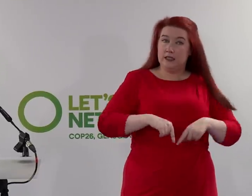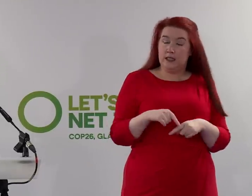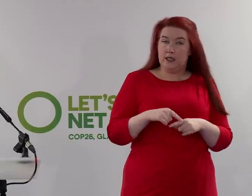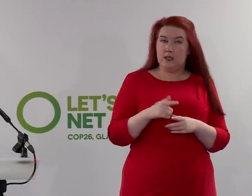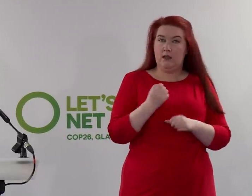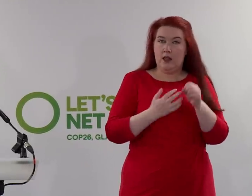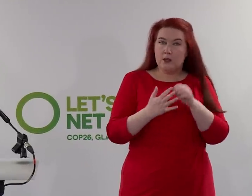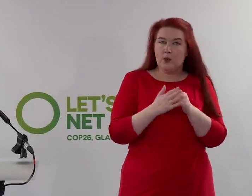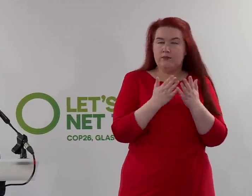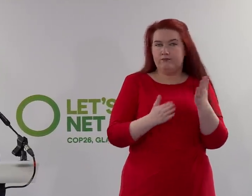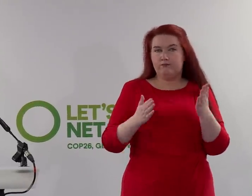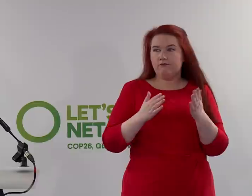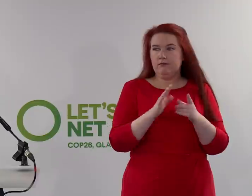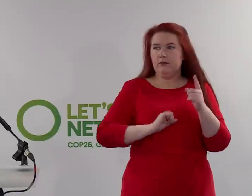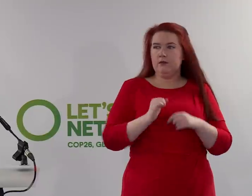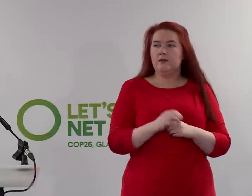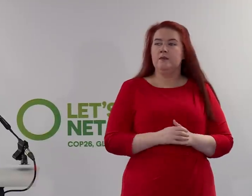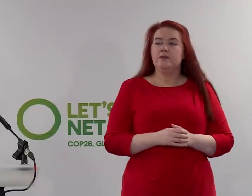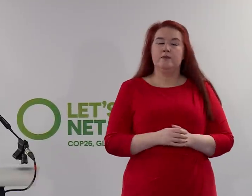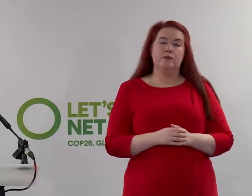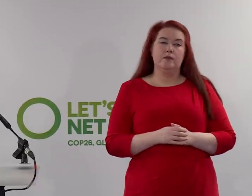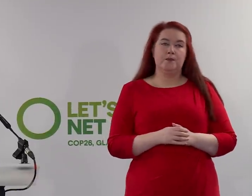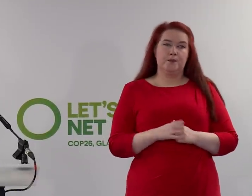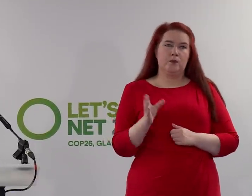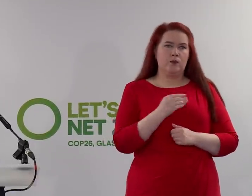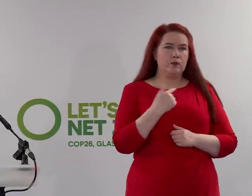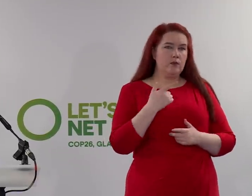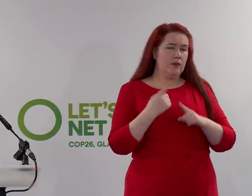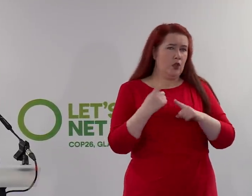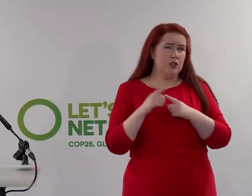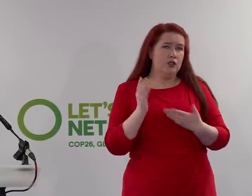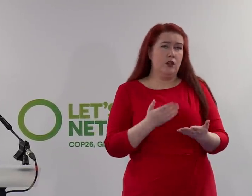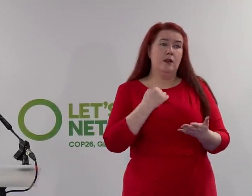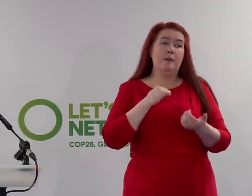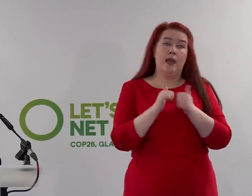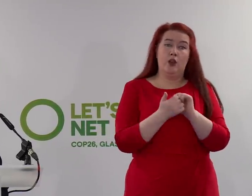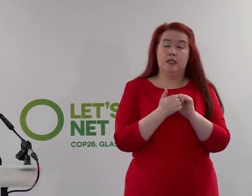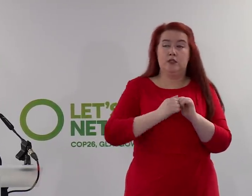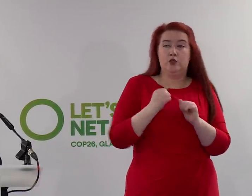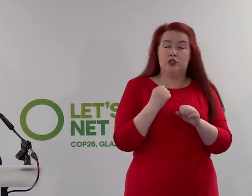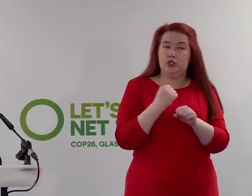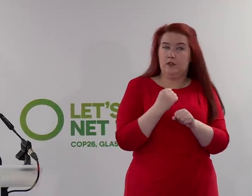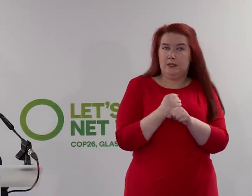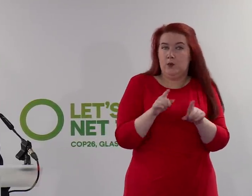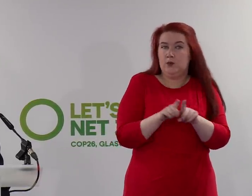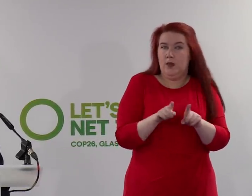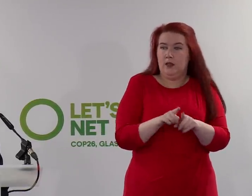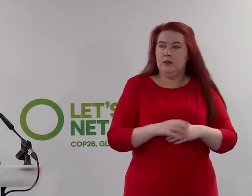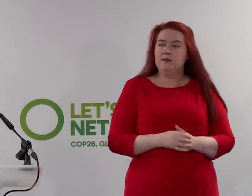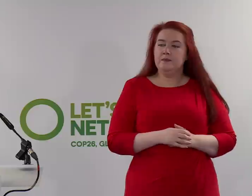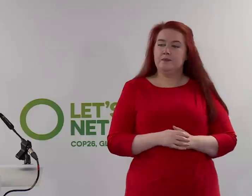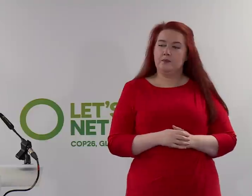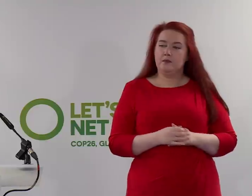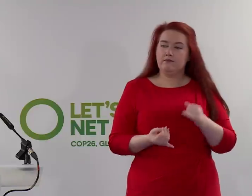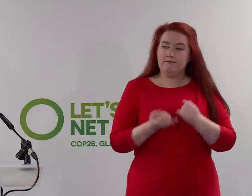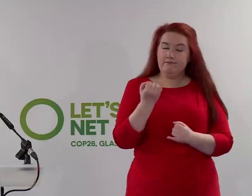elsewhere in Scotland, and all of our emergency services, my own colleagues in the Scottish Government as well. But finally,